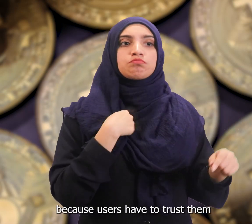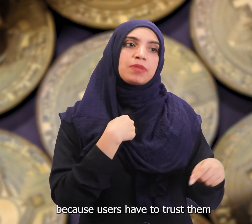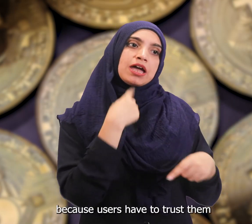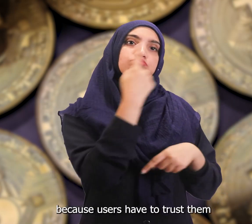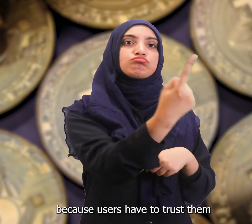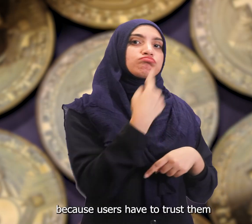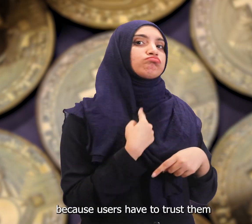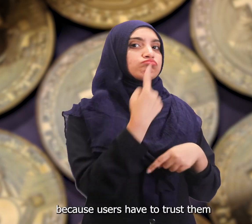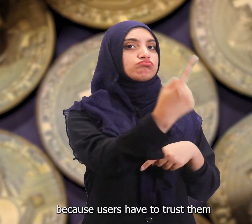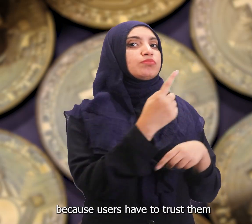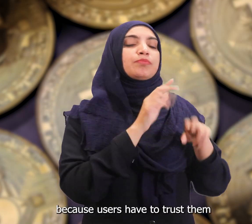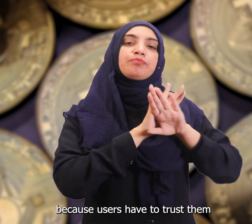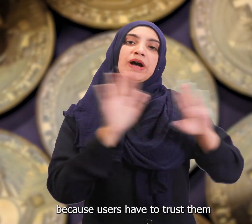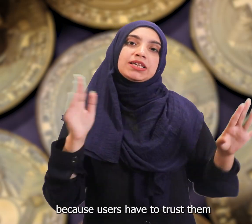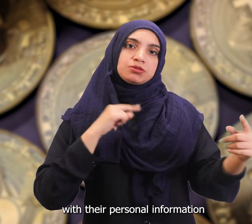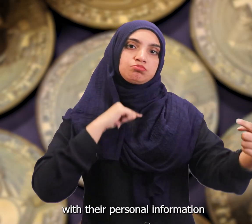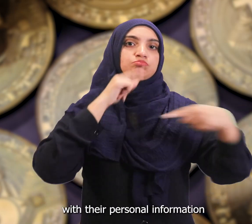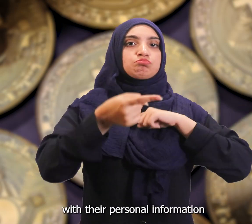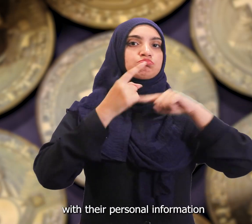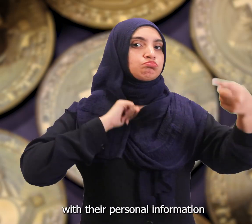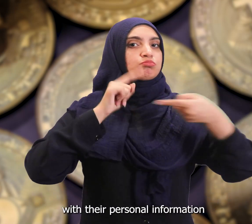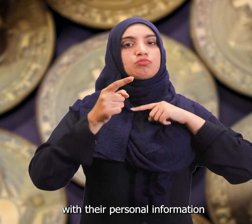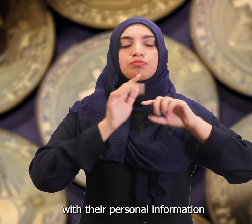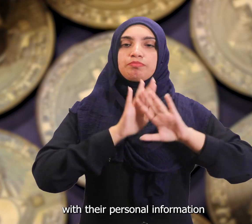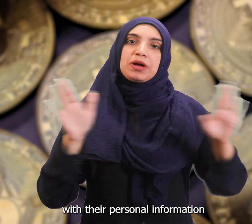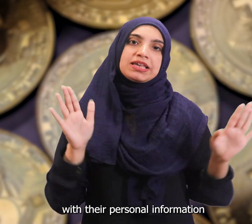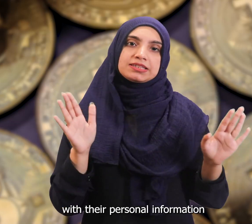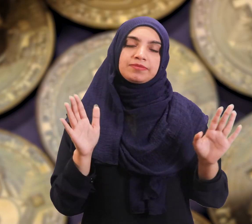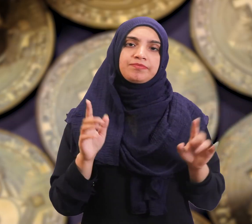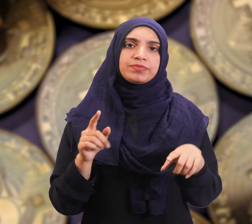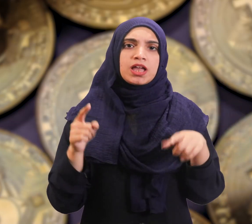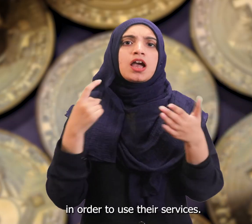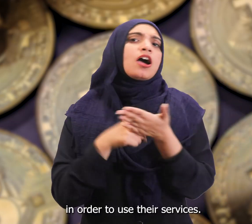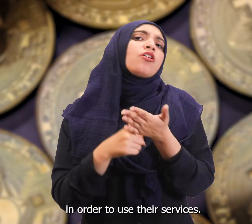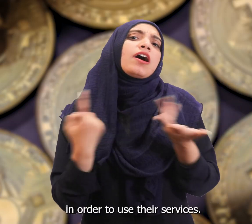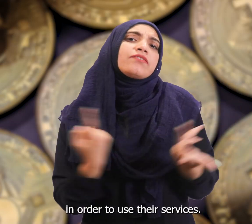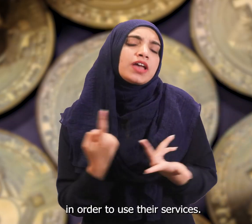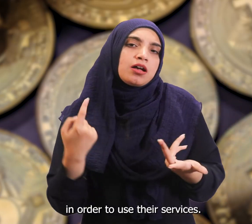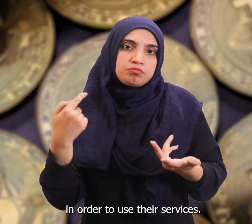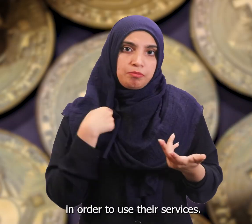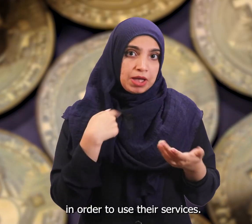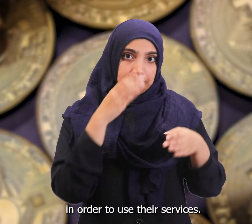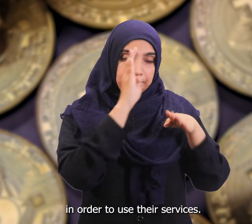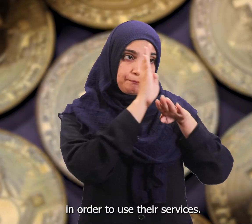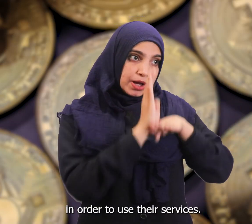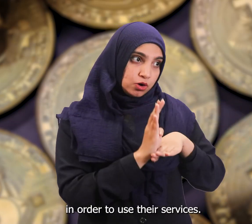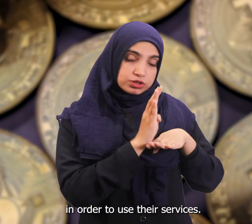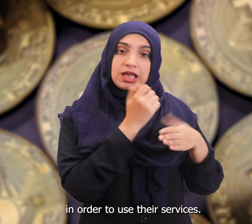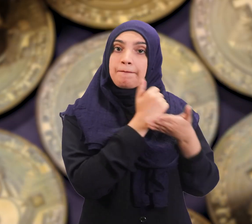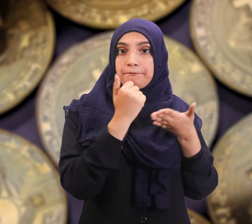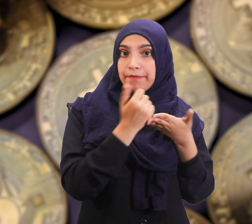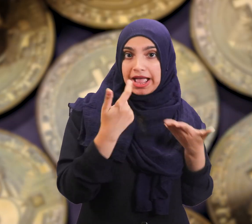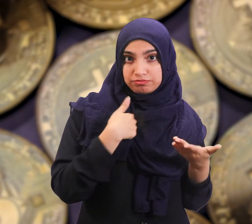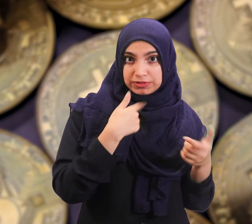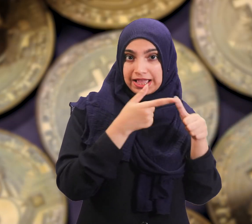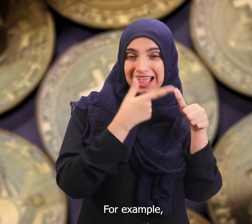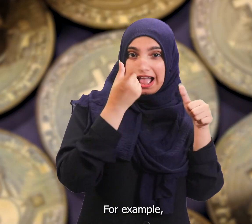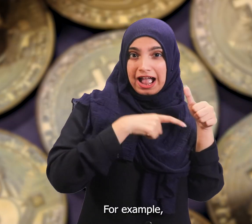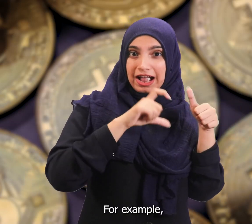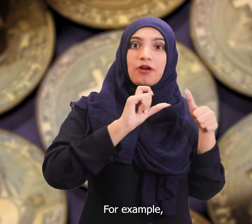users have to trust them their their personal information in order to use their services. For example,